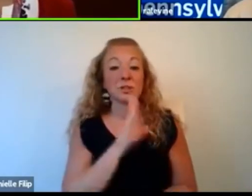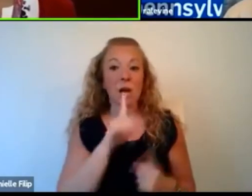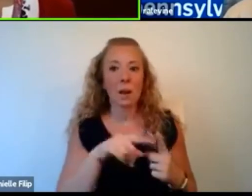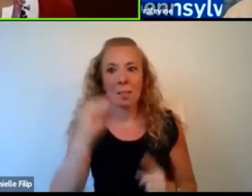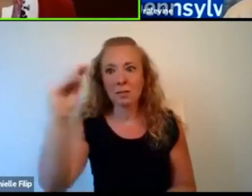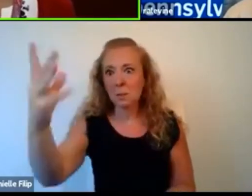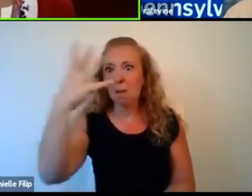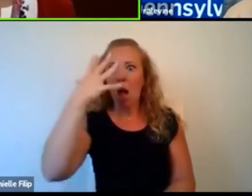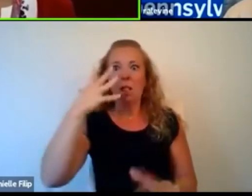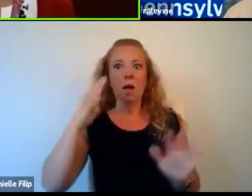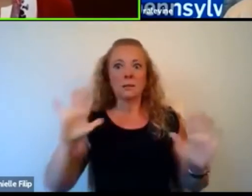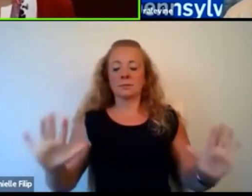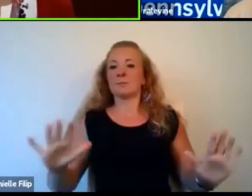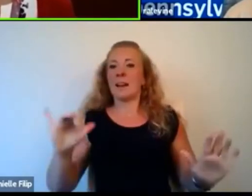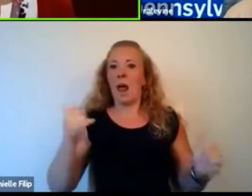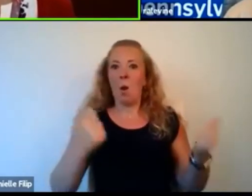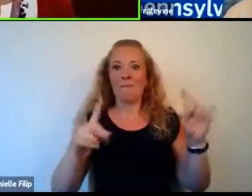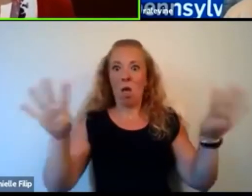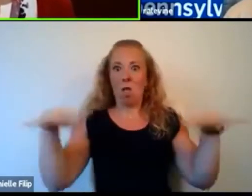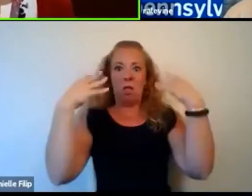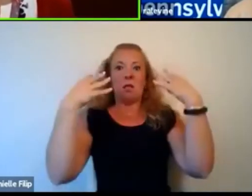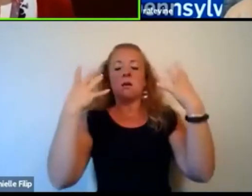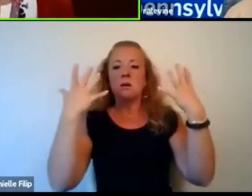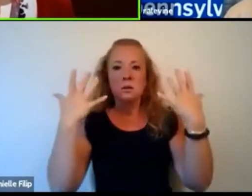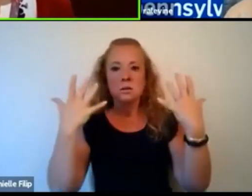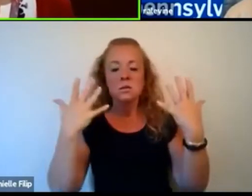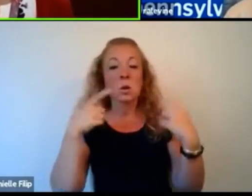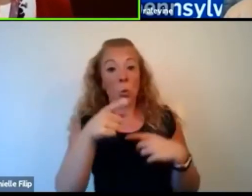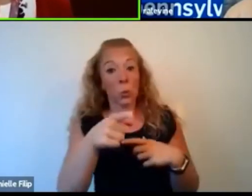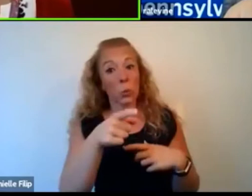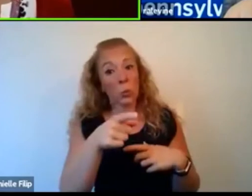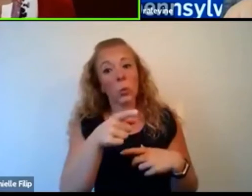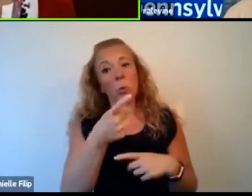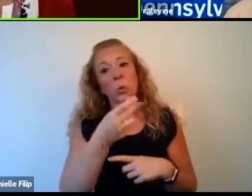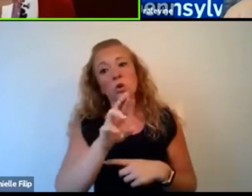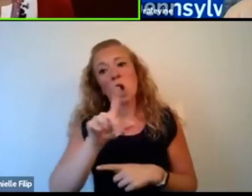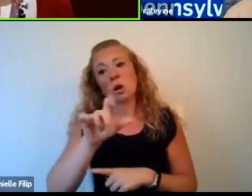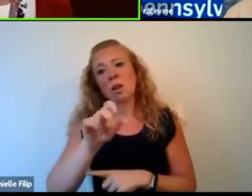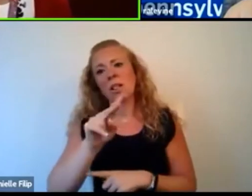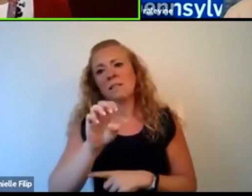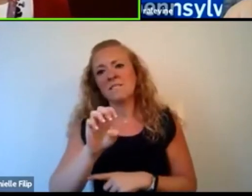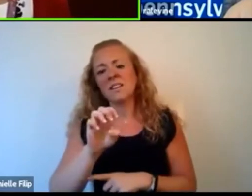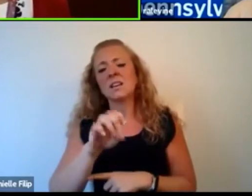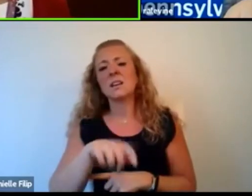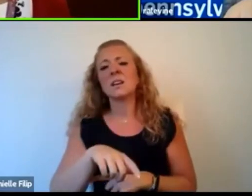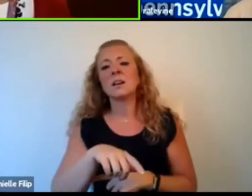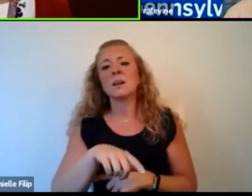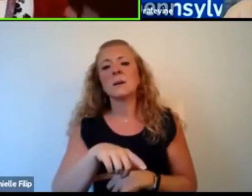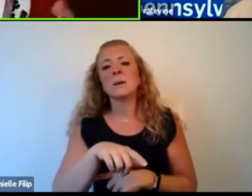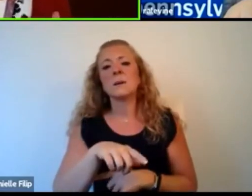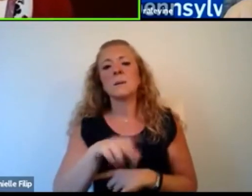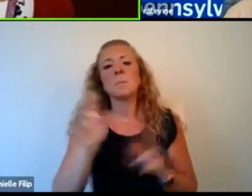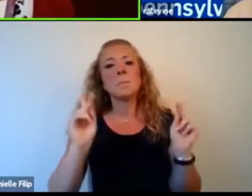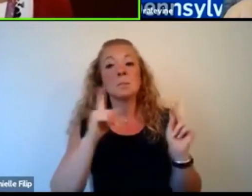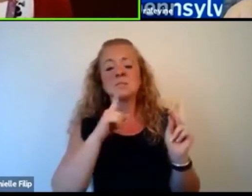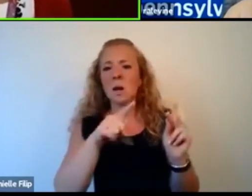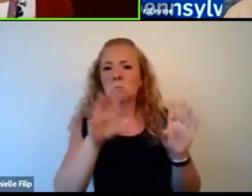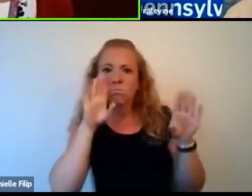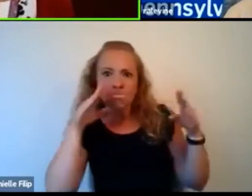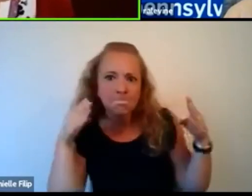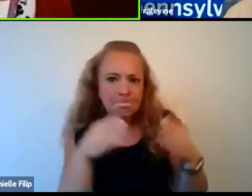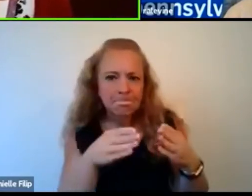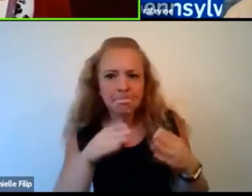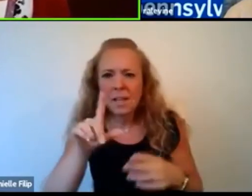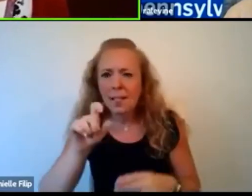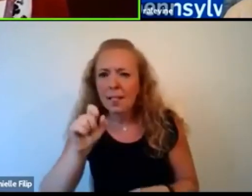thrust into the spotlight. And you've been described in your own words, but also by others, as maintaining a laser focus on this